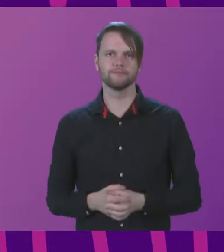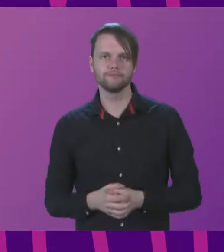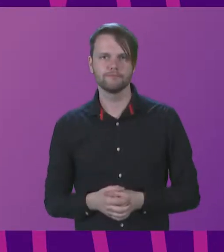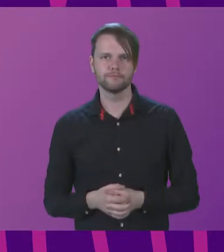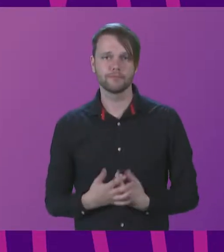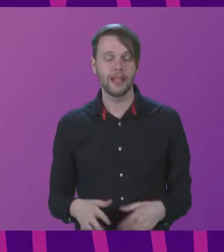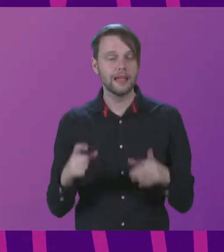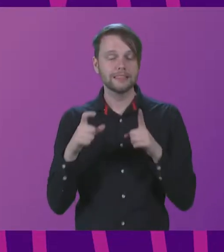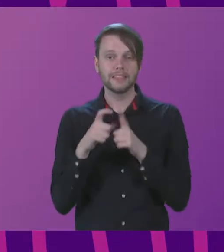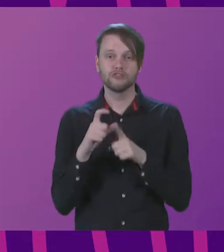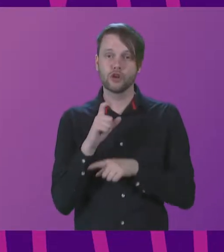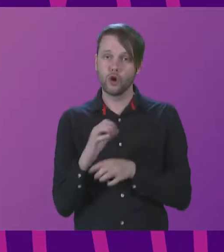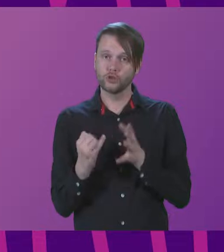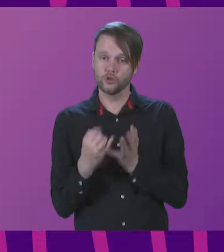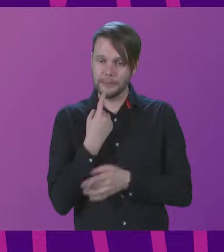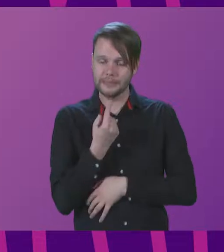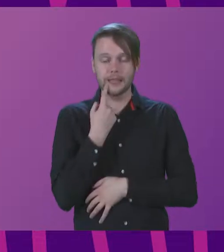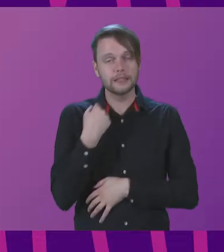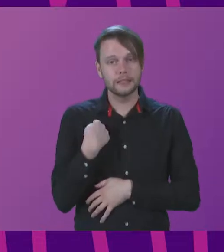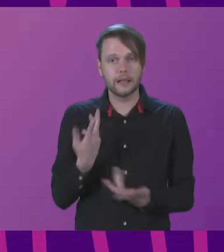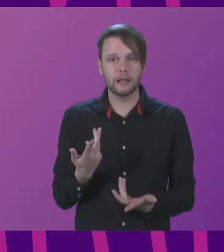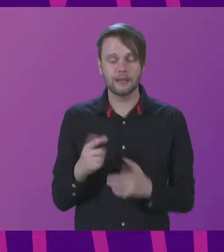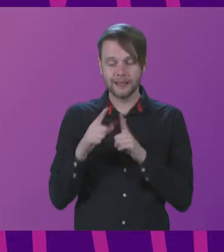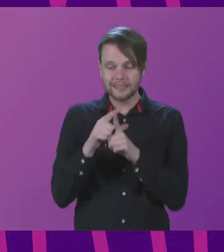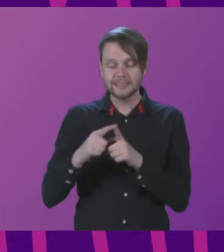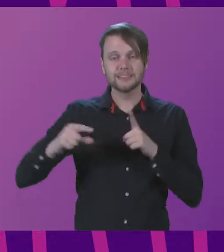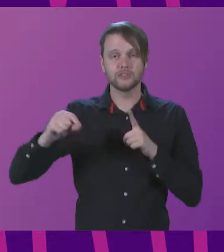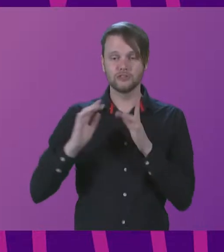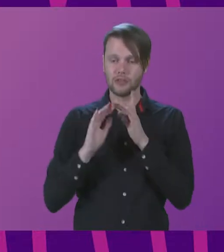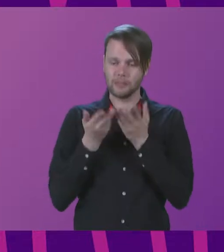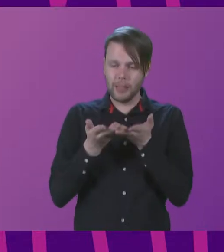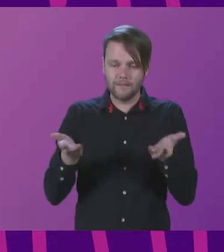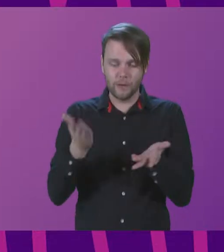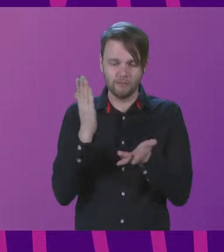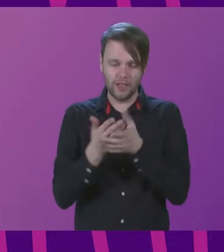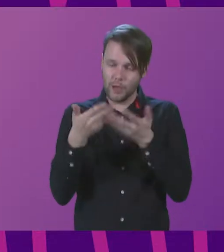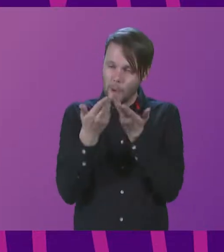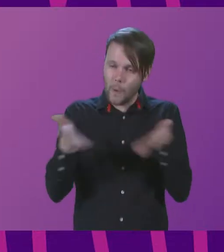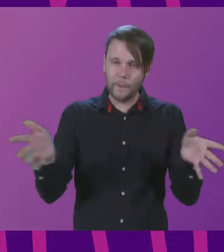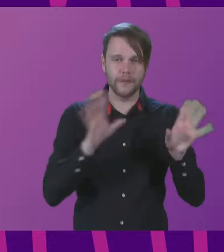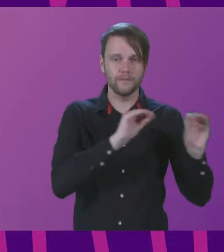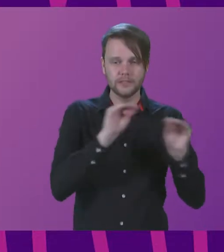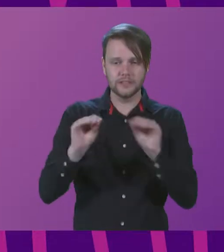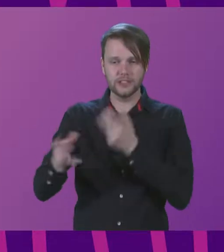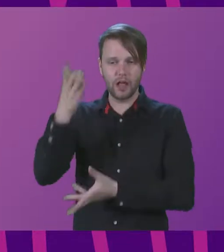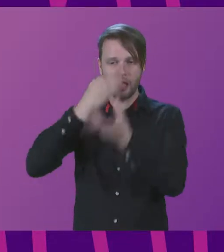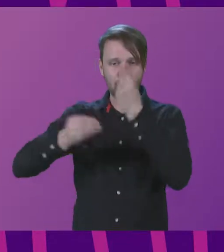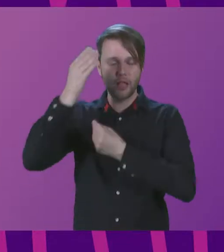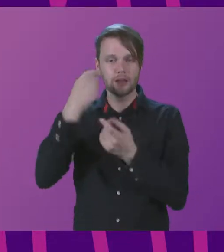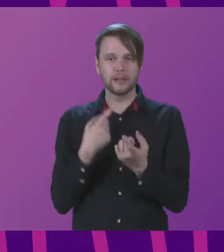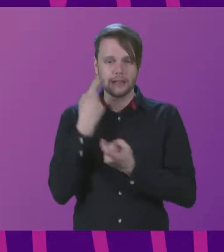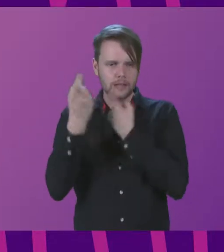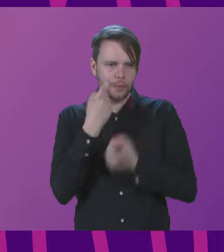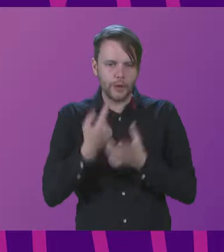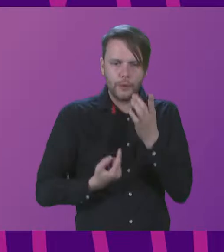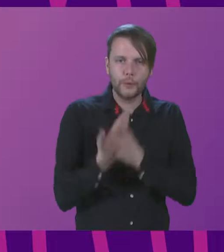Deirdre Cornstron illustrated to us yesterday, digital platforms are an open platform for teaching and learning to explore new